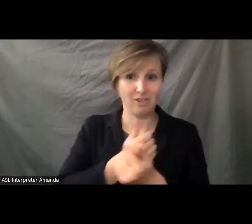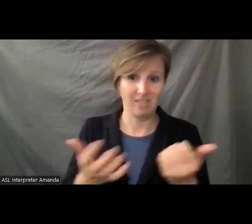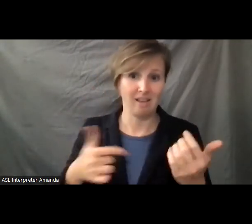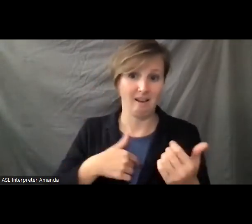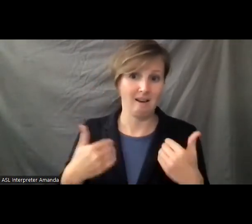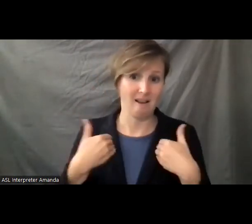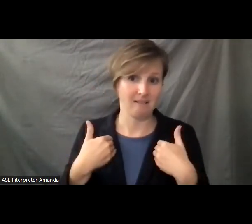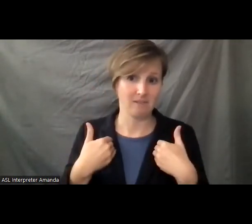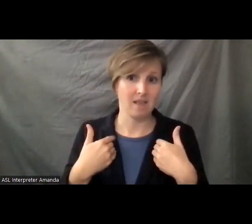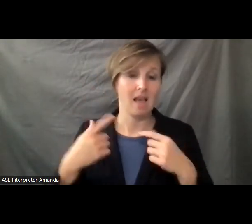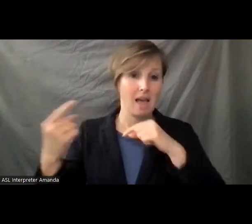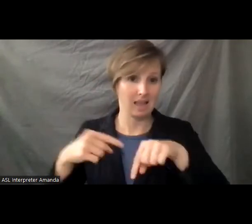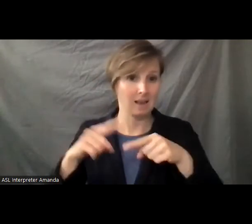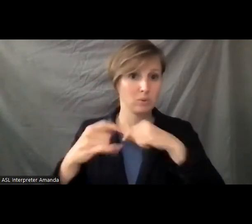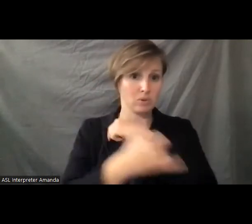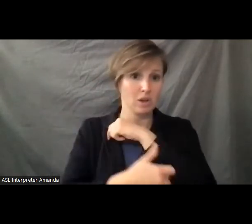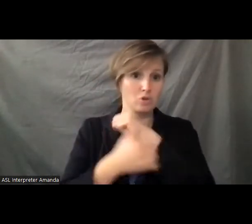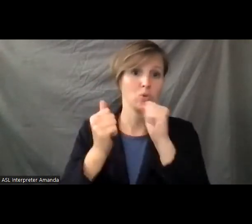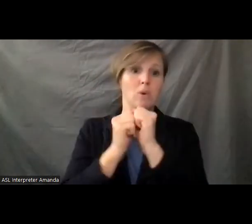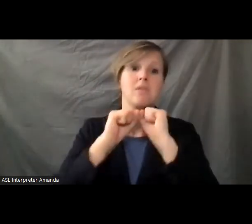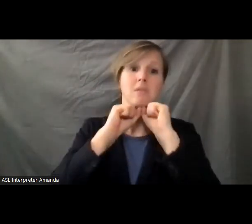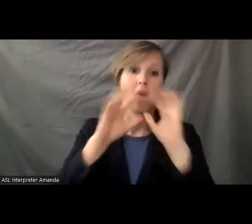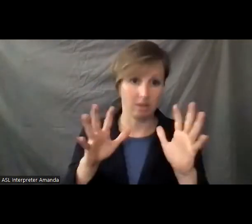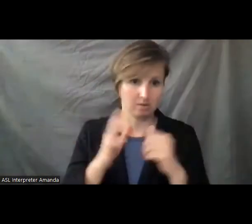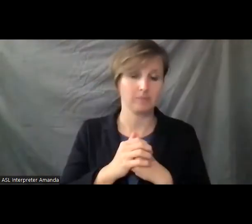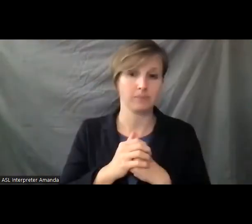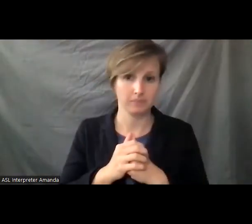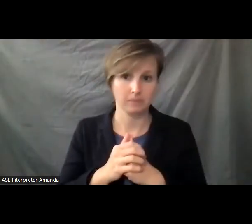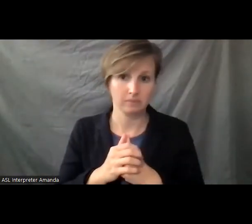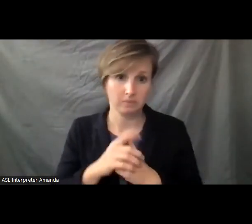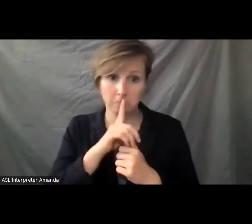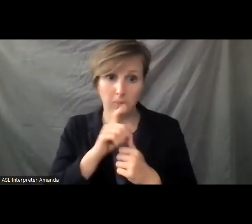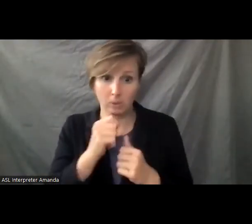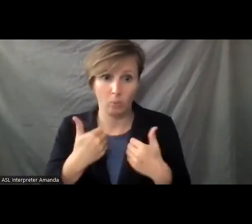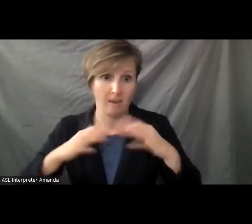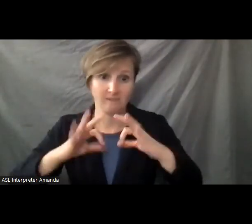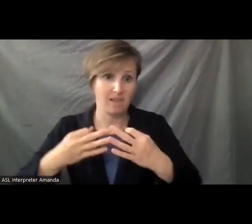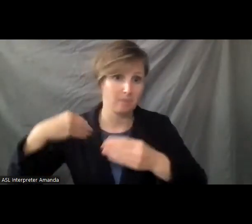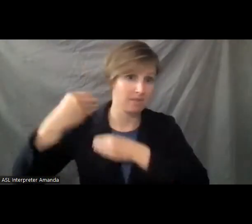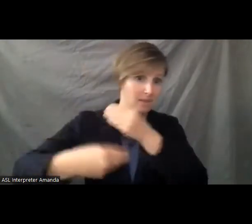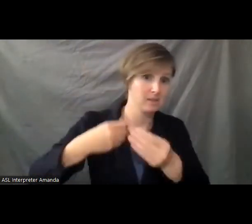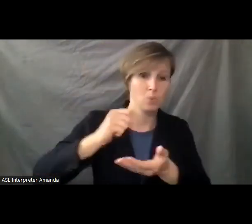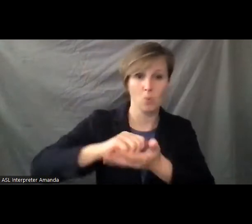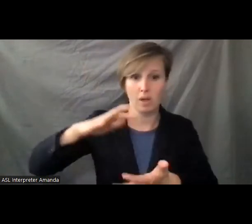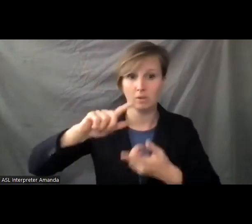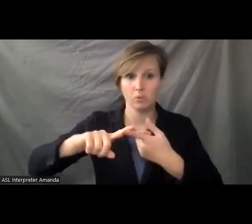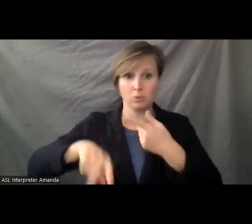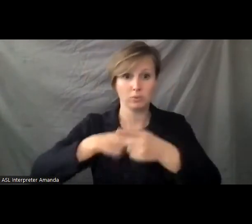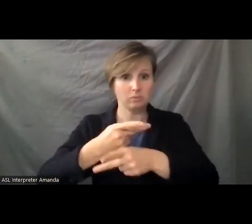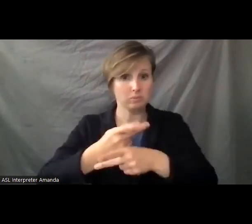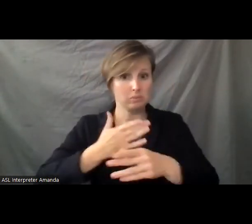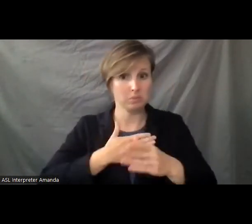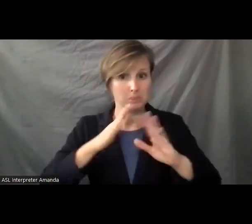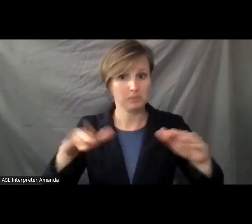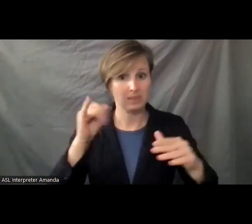have. I came to this country with absolutely nothing. I don't have family legacy wealth to be able to take care of my children if they are